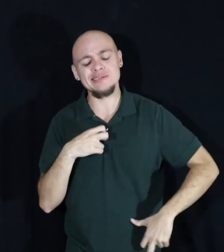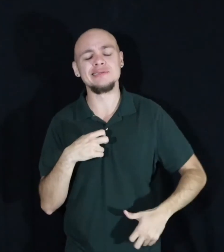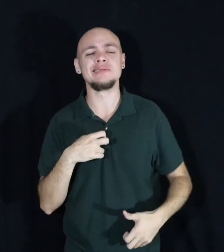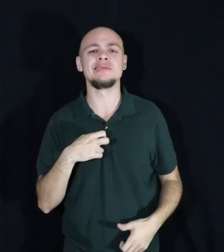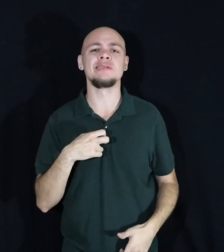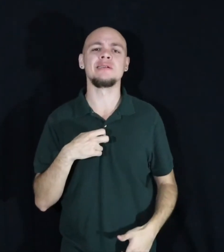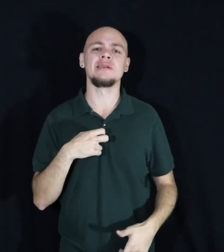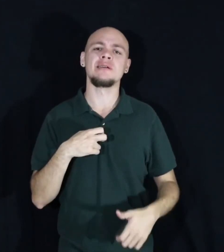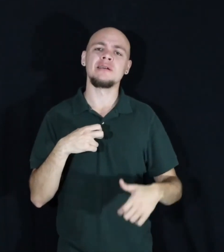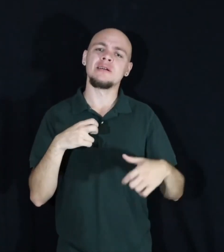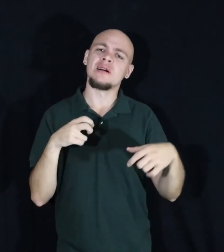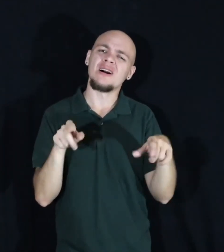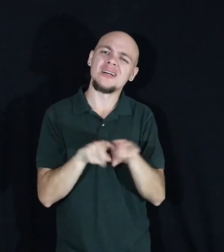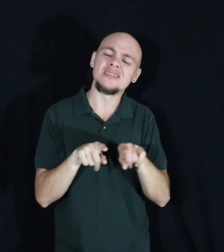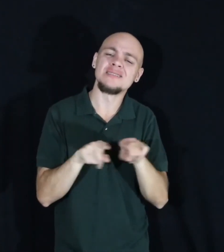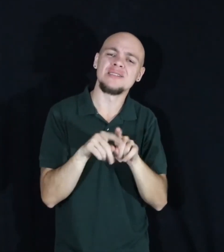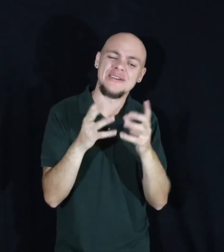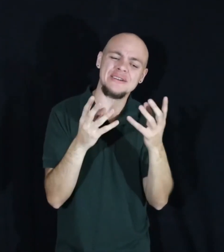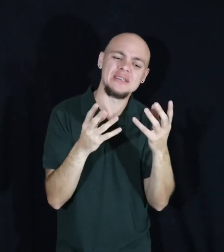same time so fragile.